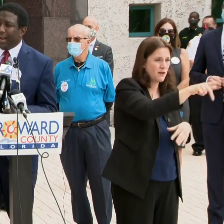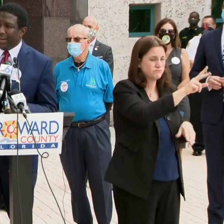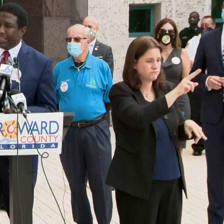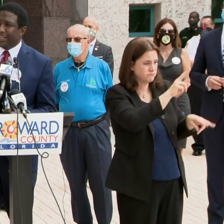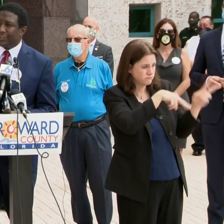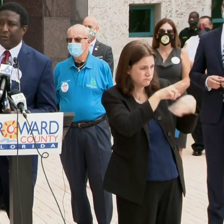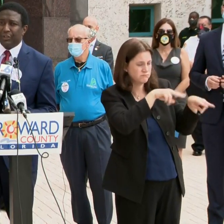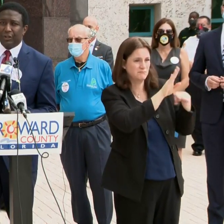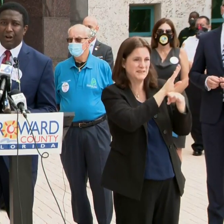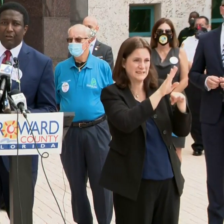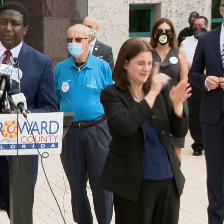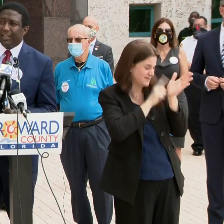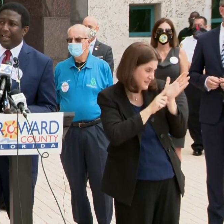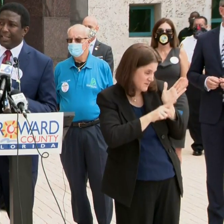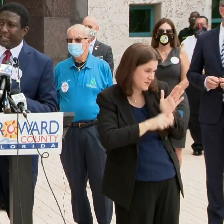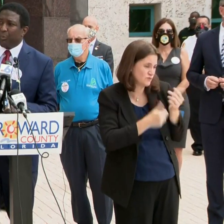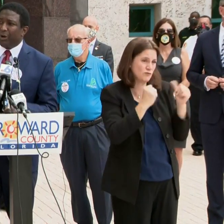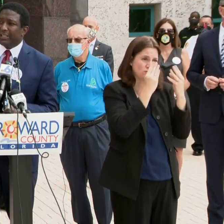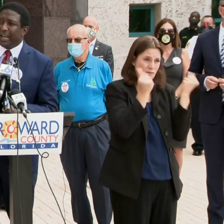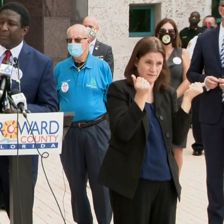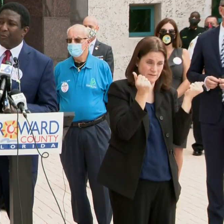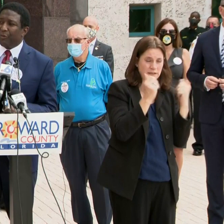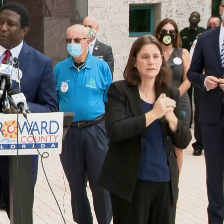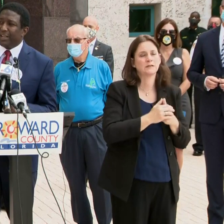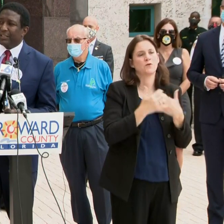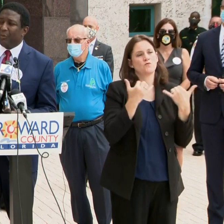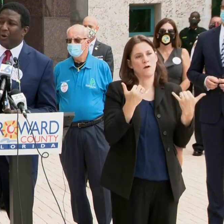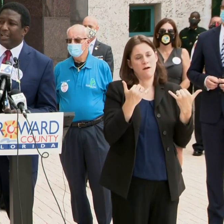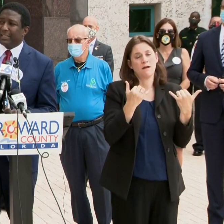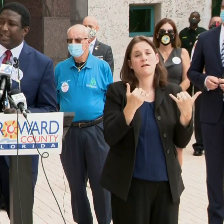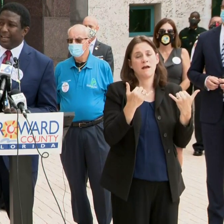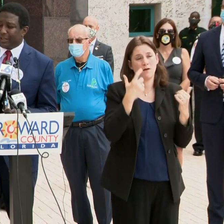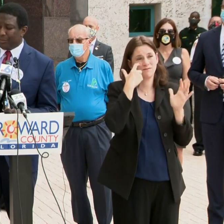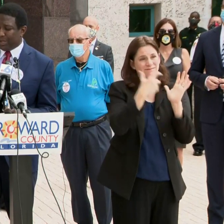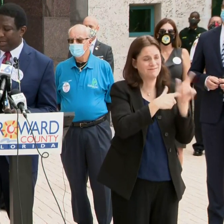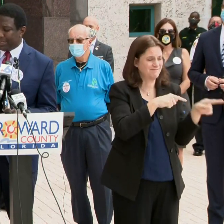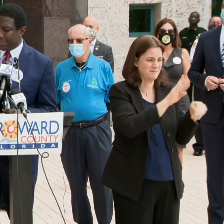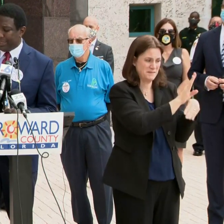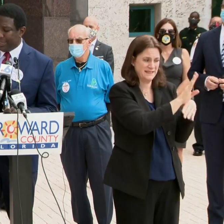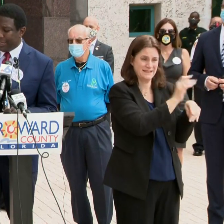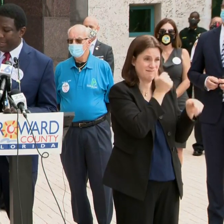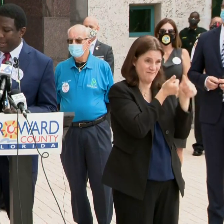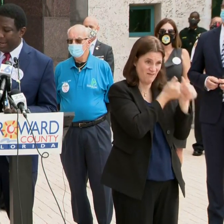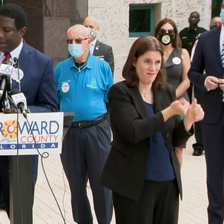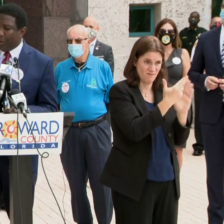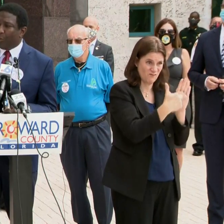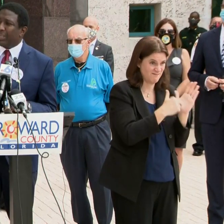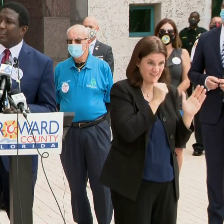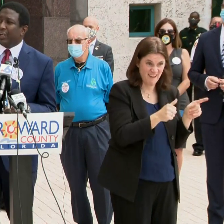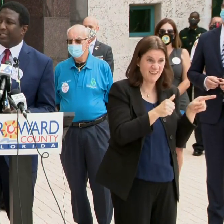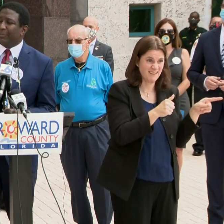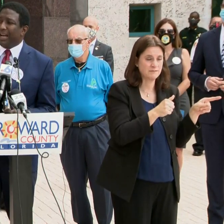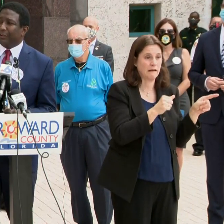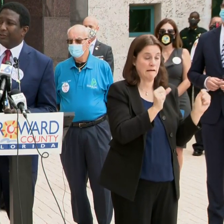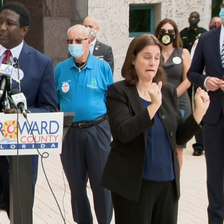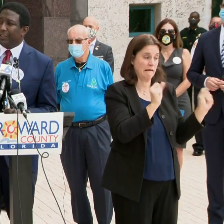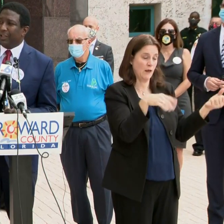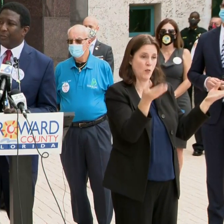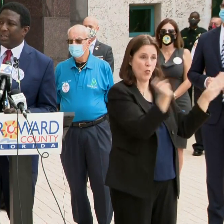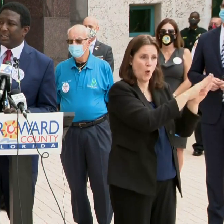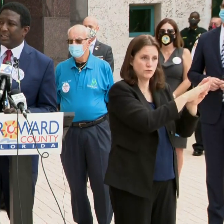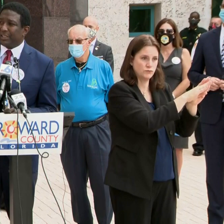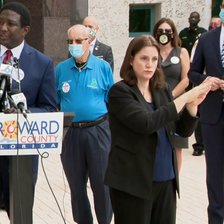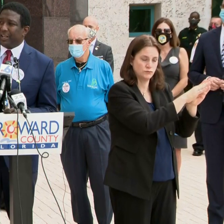and get it resolved. At this point in time, if we find someone that's not in compliance, we can shut them down